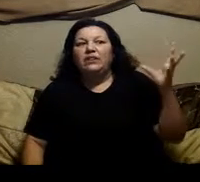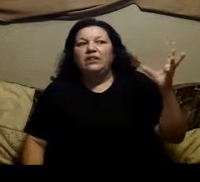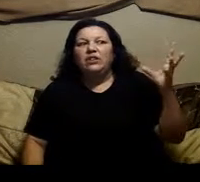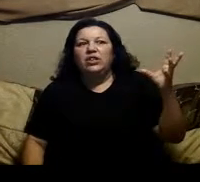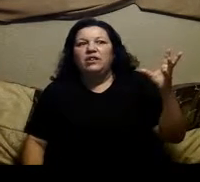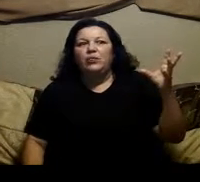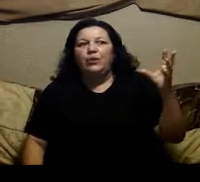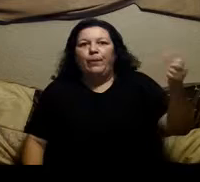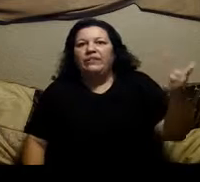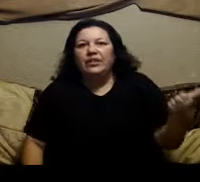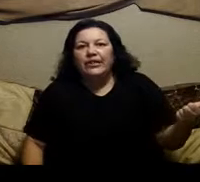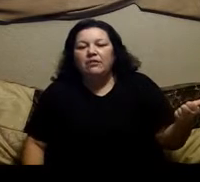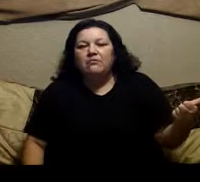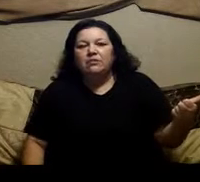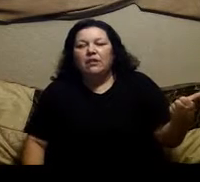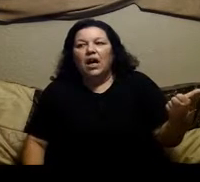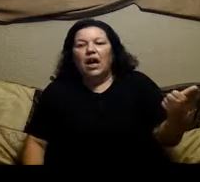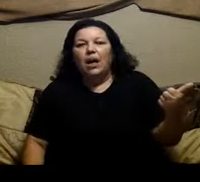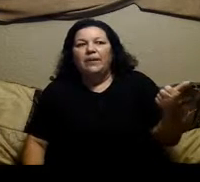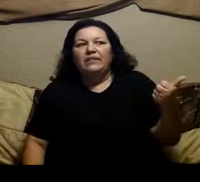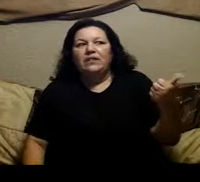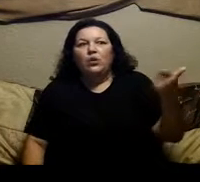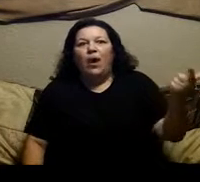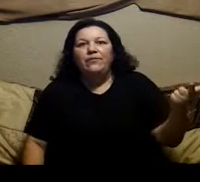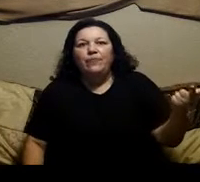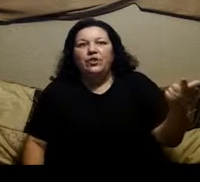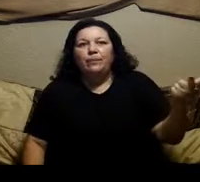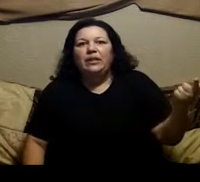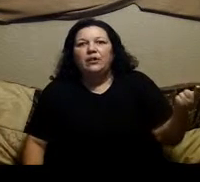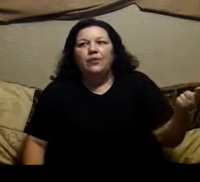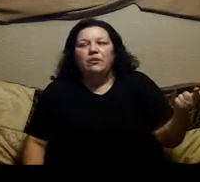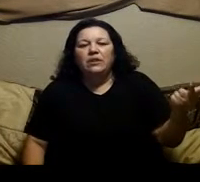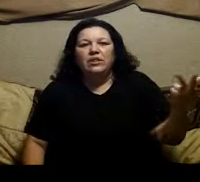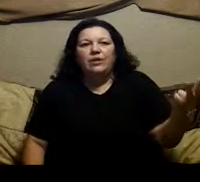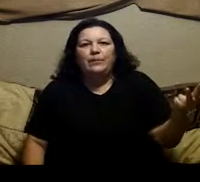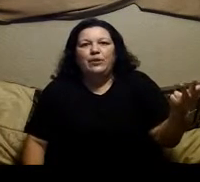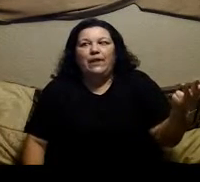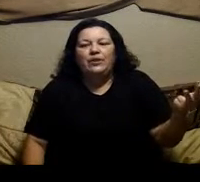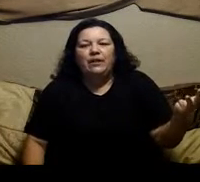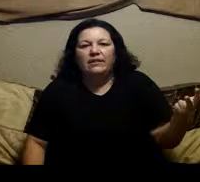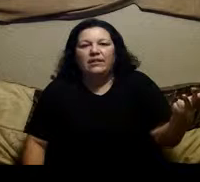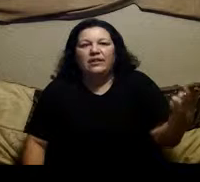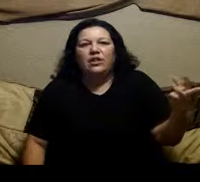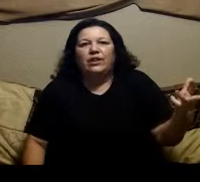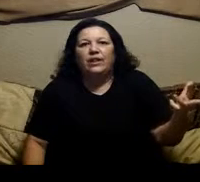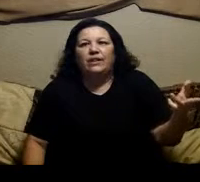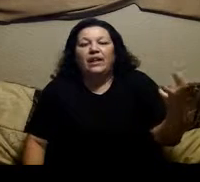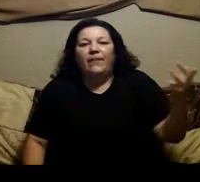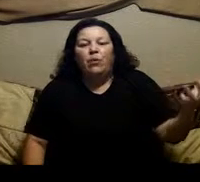have a tendency to cheat when your boss yells at you um is it your wife jumping down your throat is it your husband driving you crazy is it your kid that